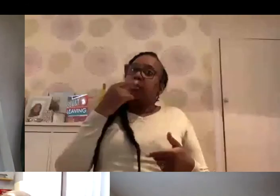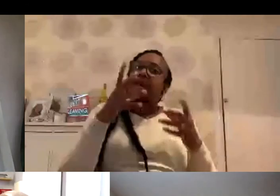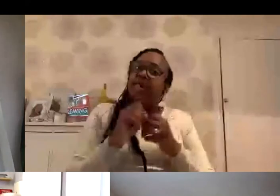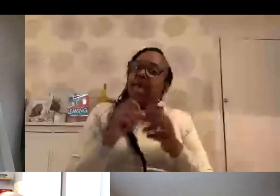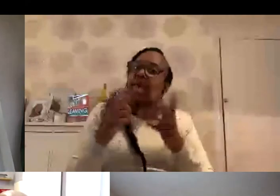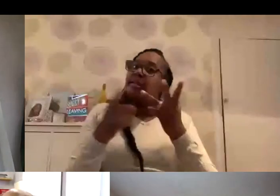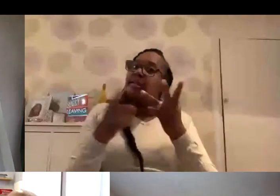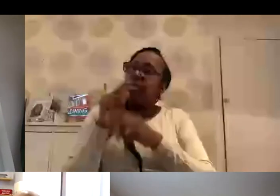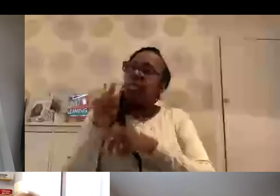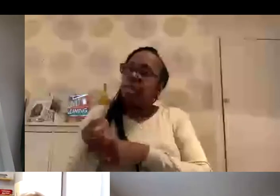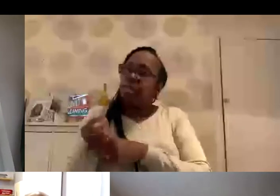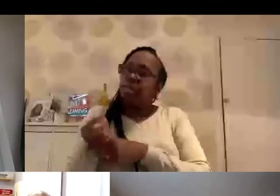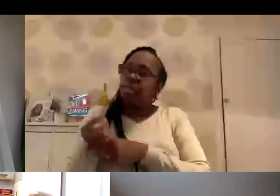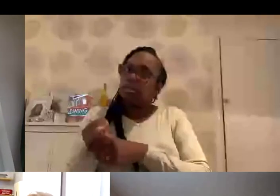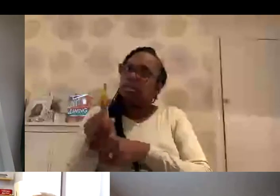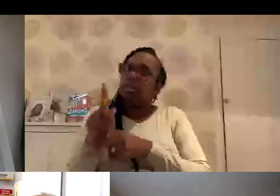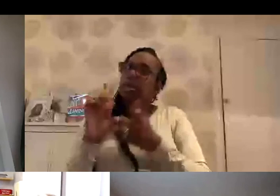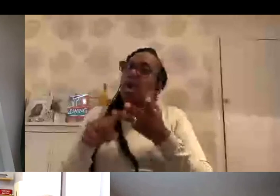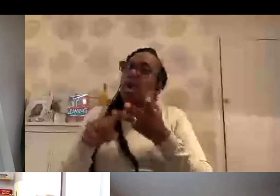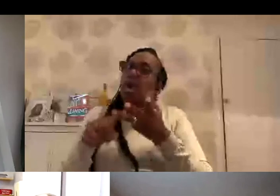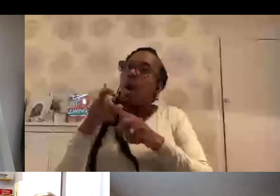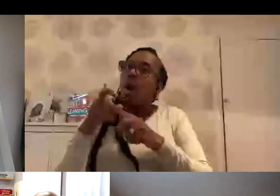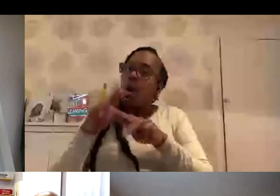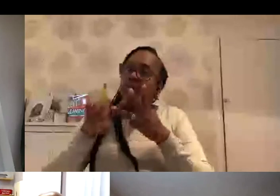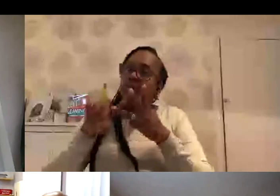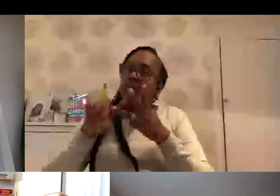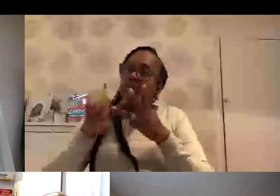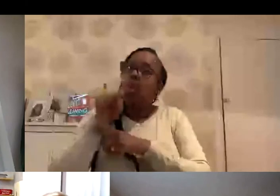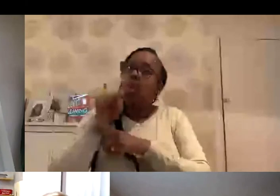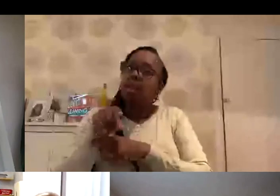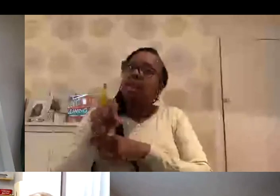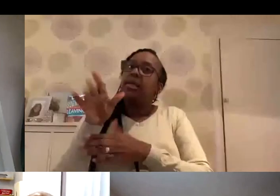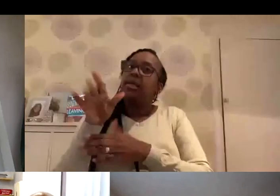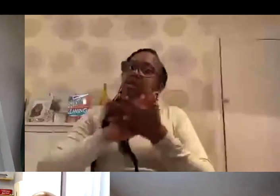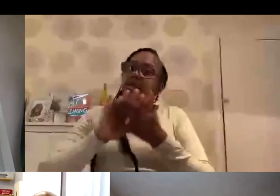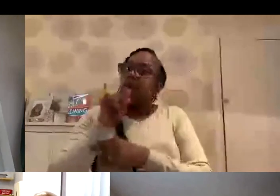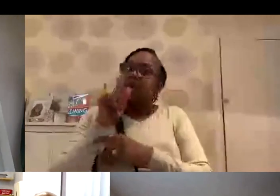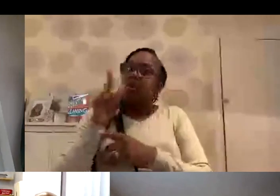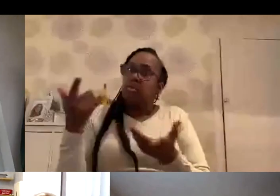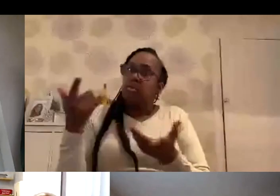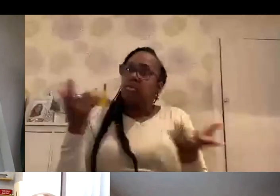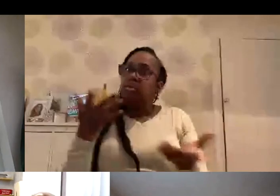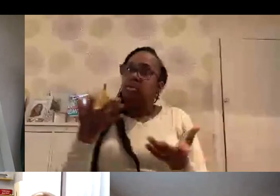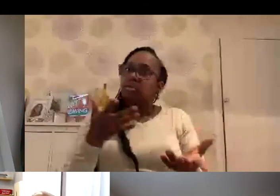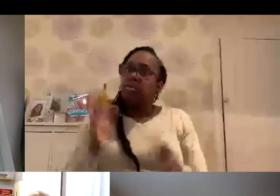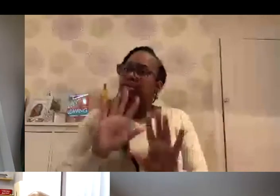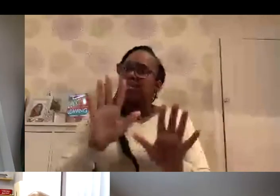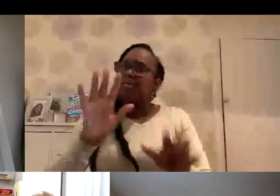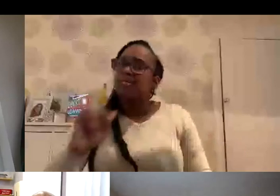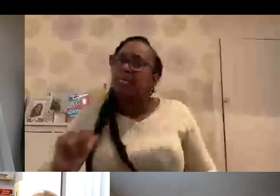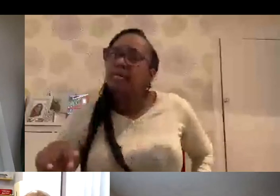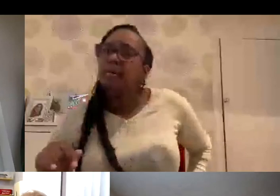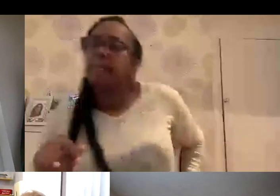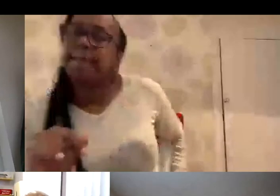AstraZeneca, the Oxford one, because there's something called PEG, which is in Pfizer. Serena, over to you. It's very scientific. So what it